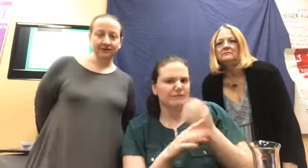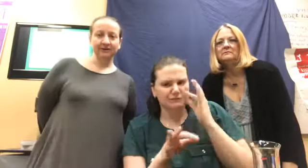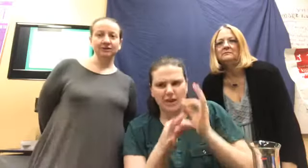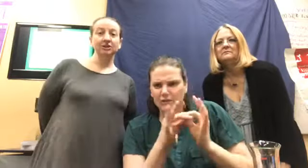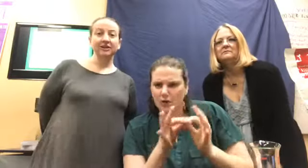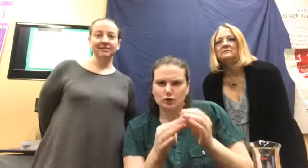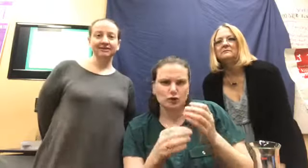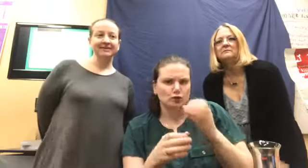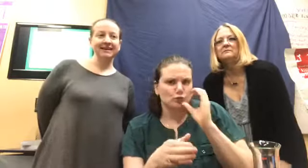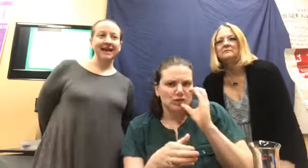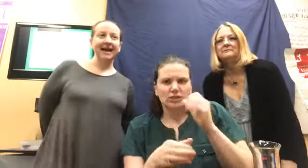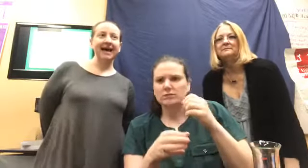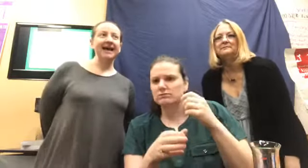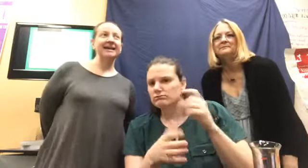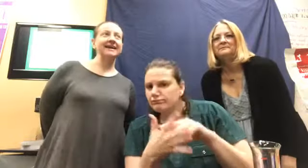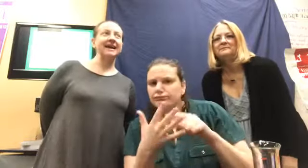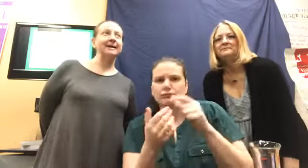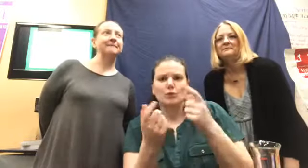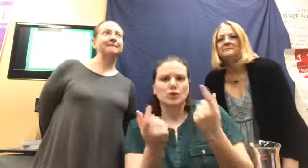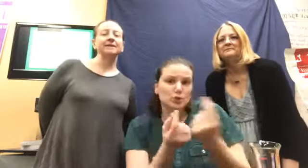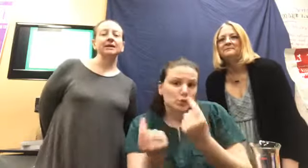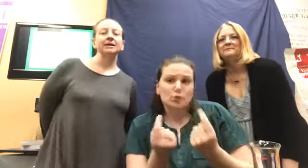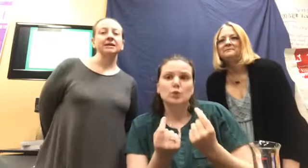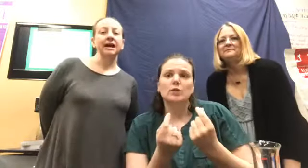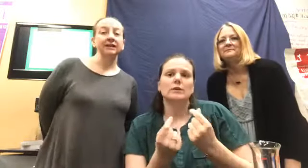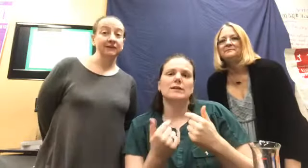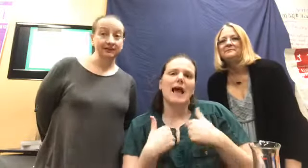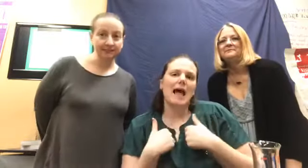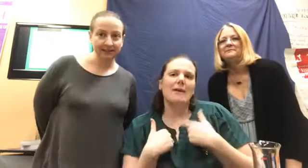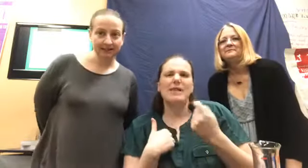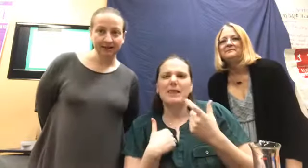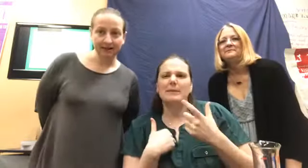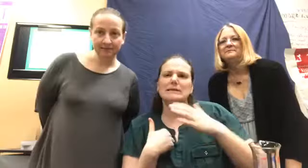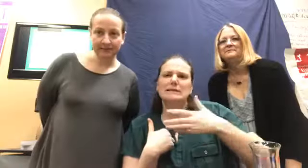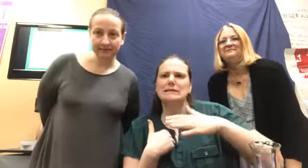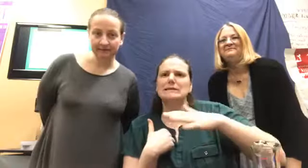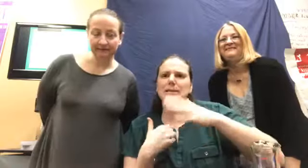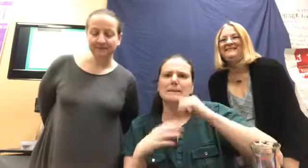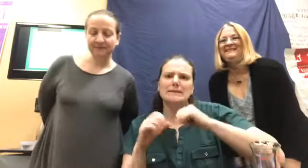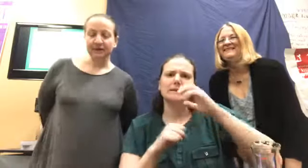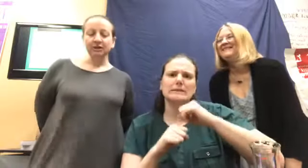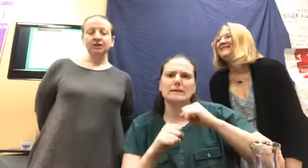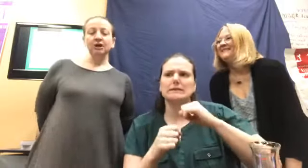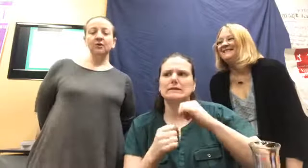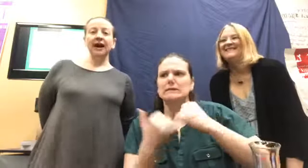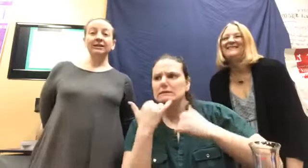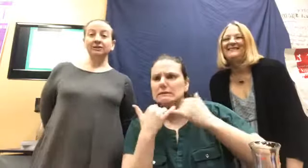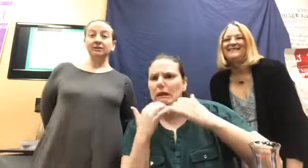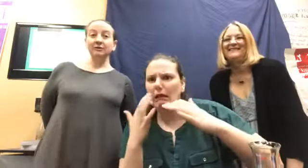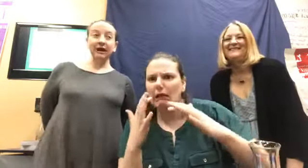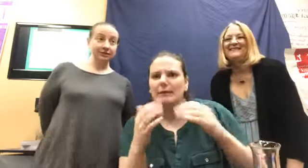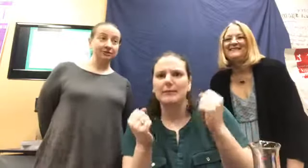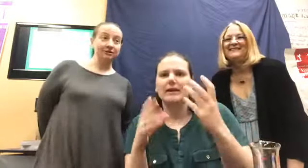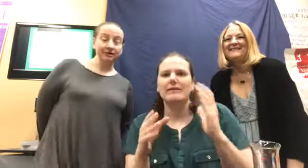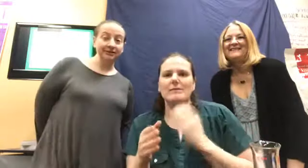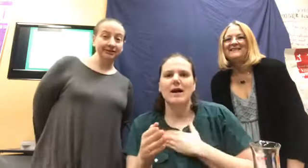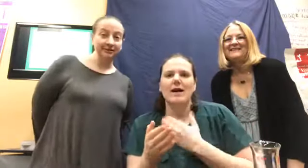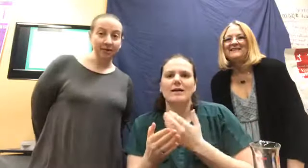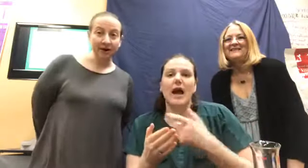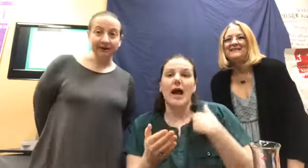she does. And I am kind of hit and miss at a lot of my stuff. So I do, I do use all the sleek products,